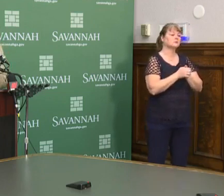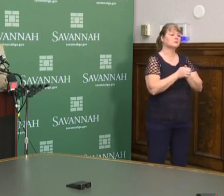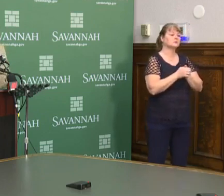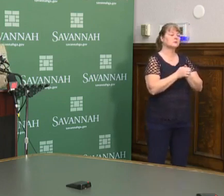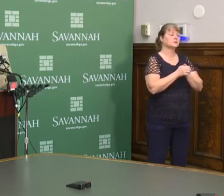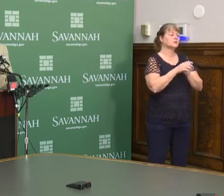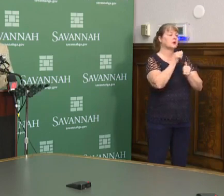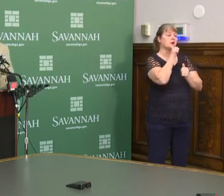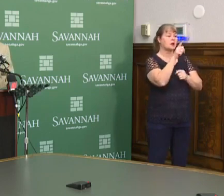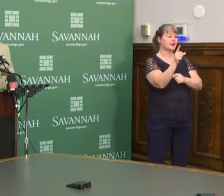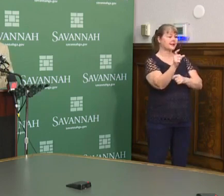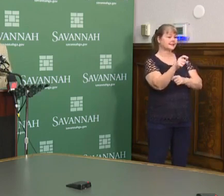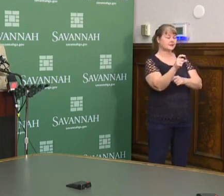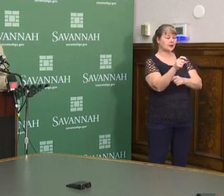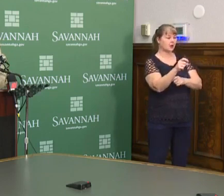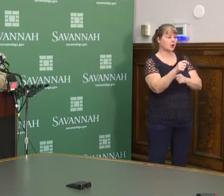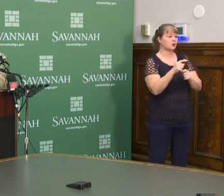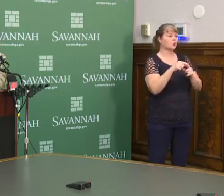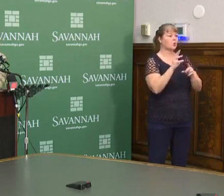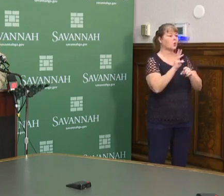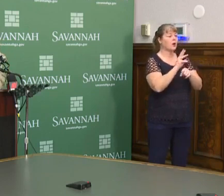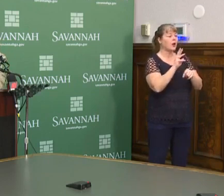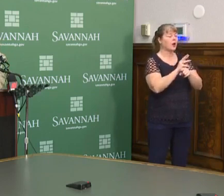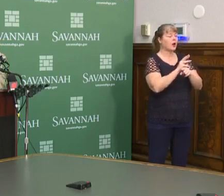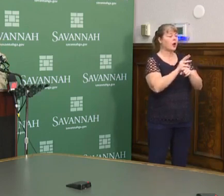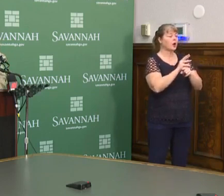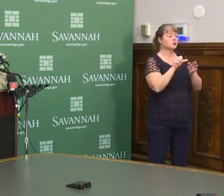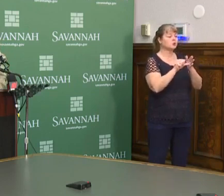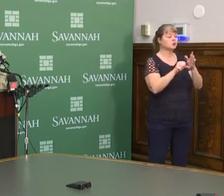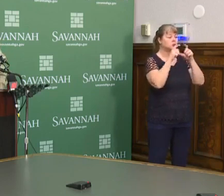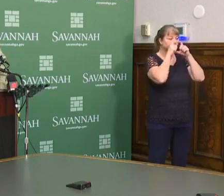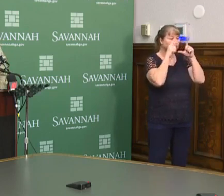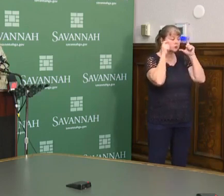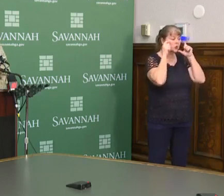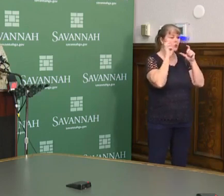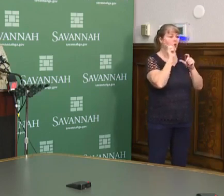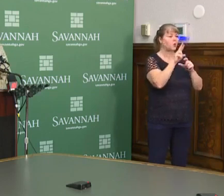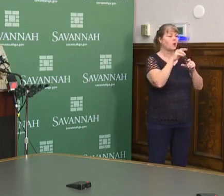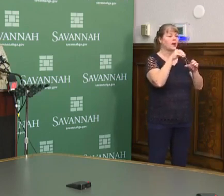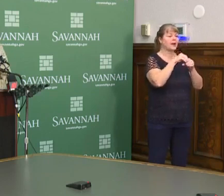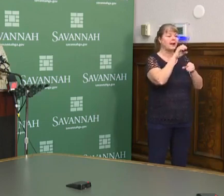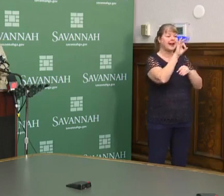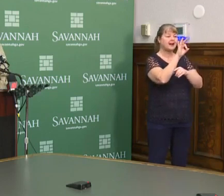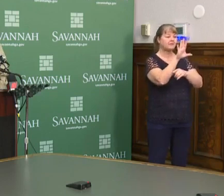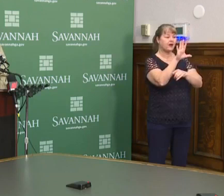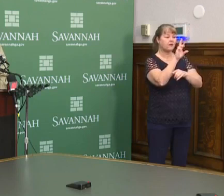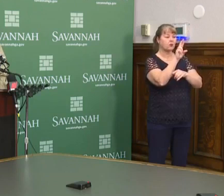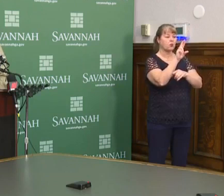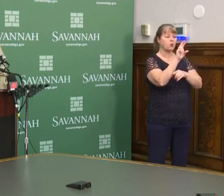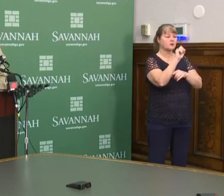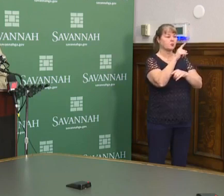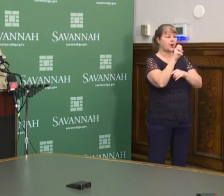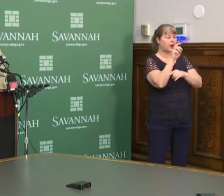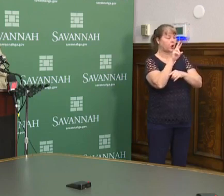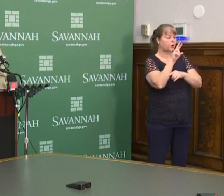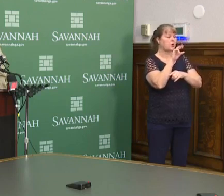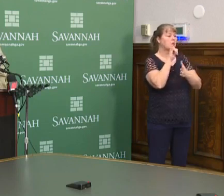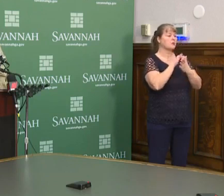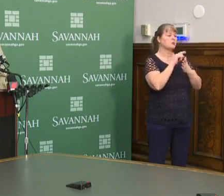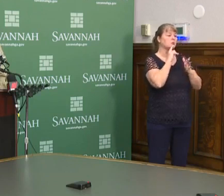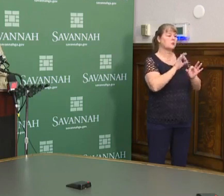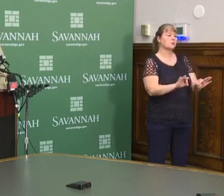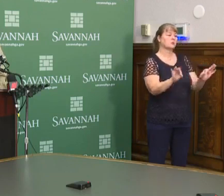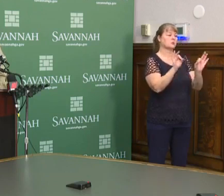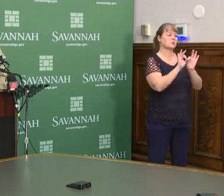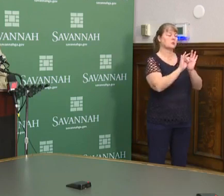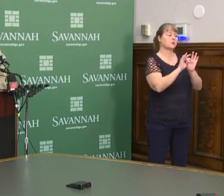it is not necessary to wear surgical mask or in 95 respirators as they are critical